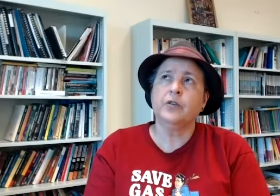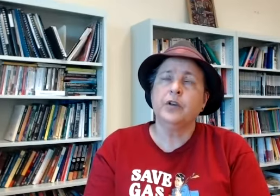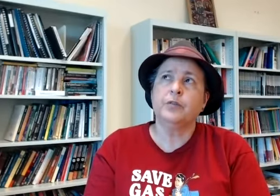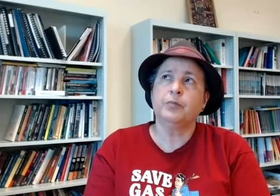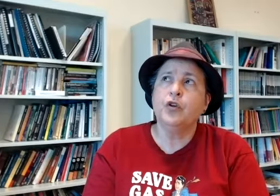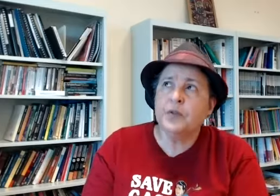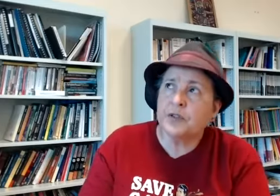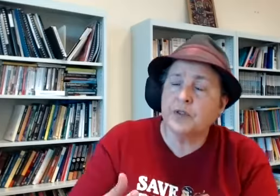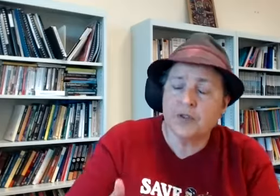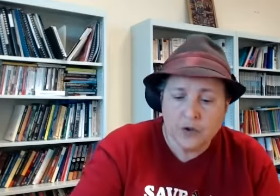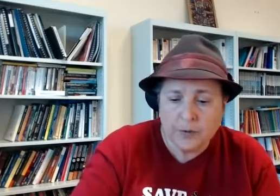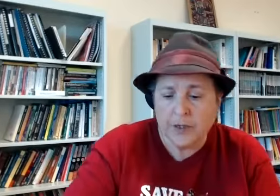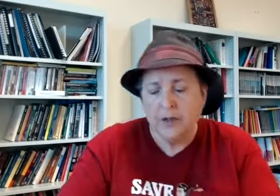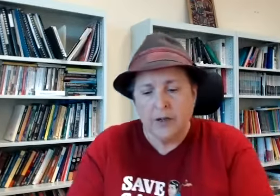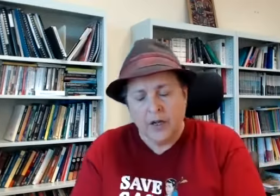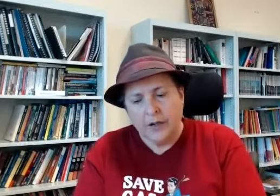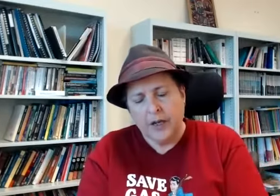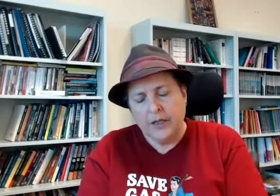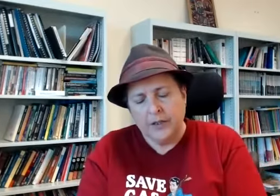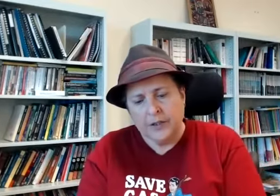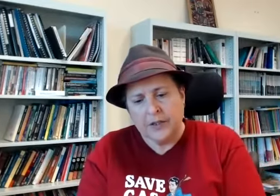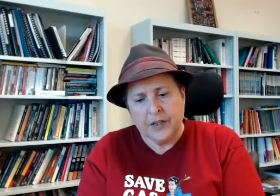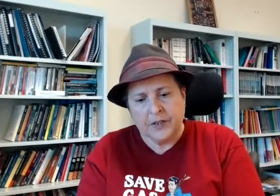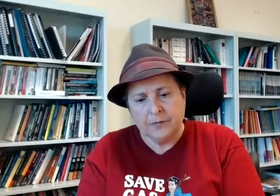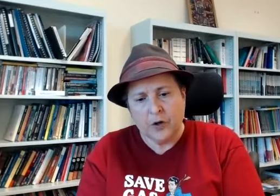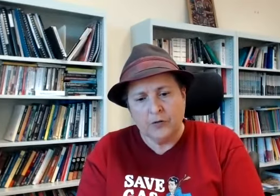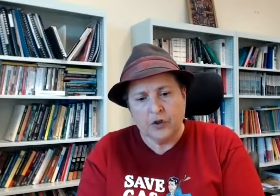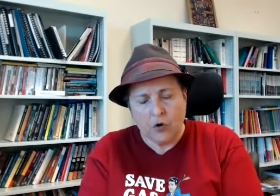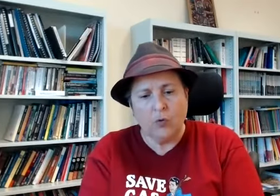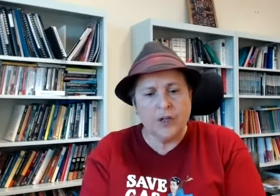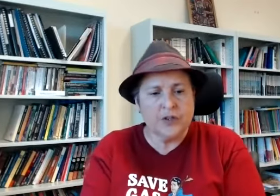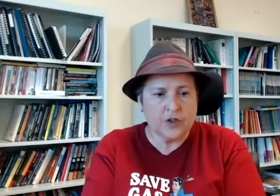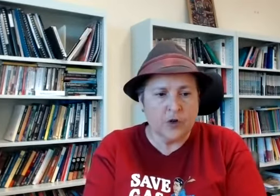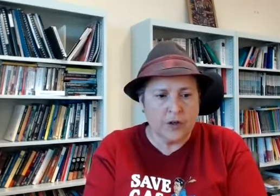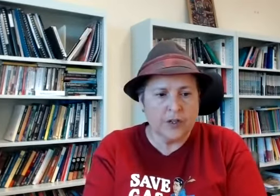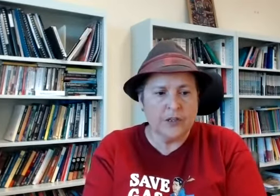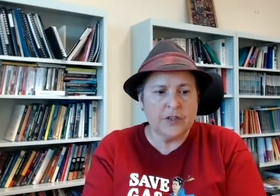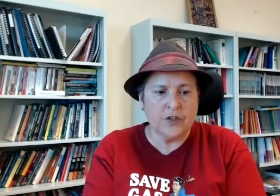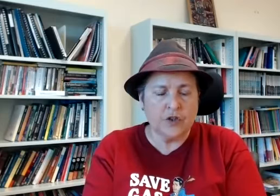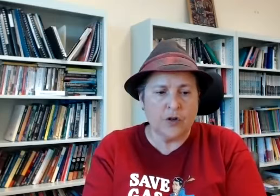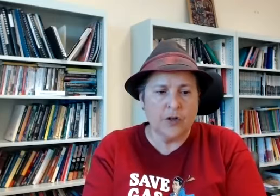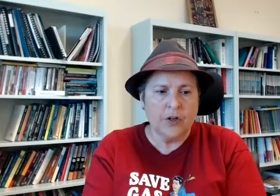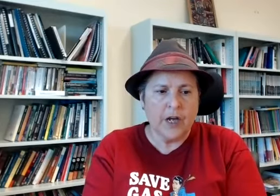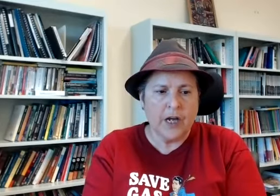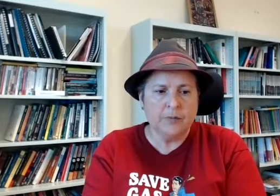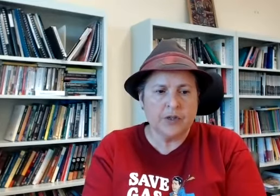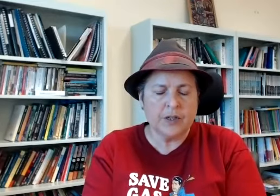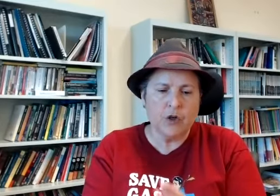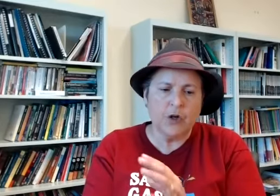the purpose of disturbing and and that sense of kind of shock what is the shock and is the shock aimed at some kind